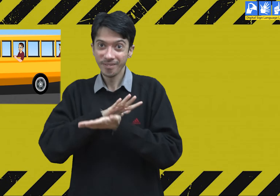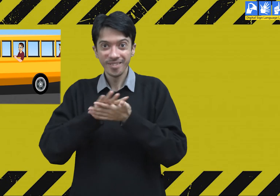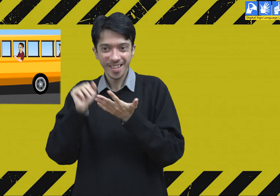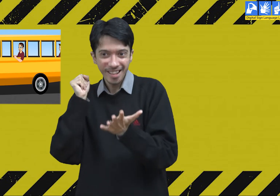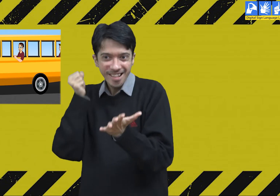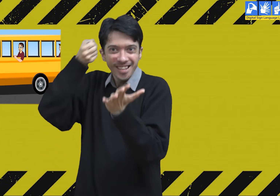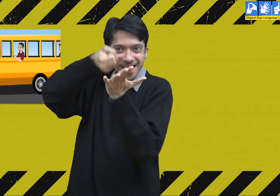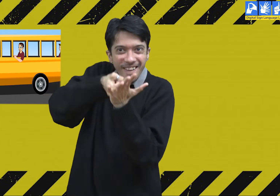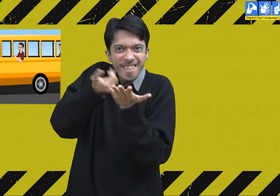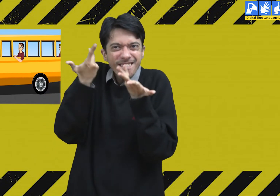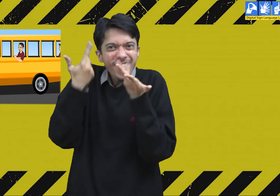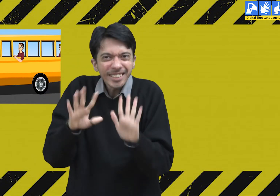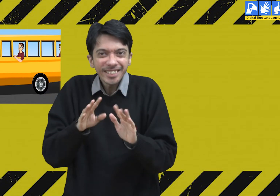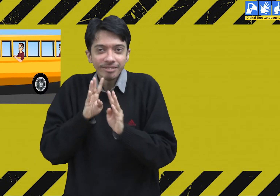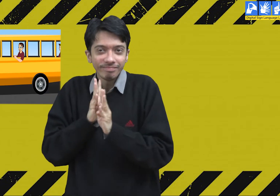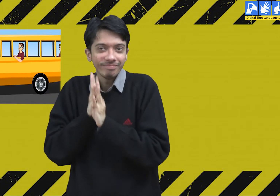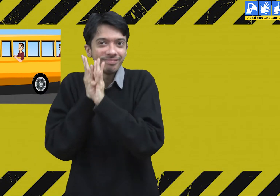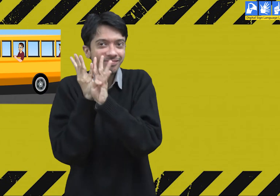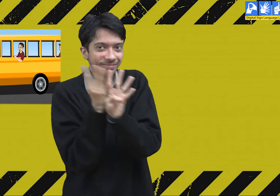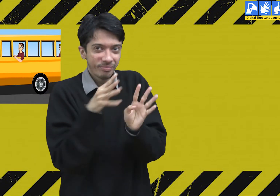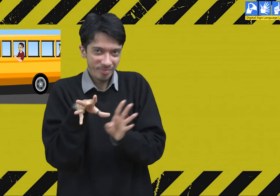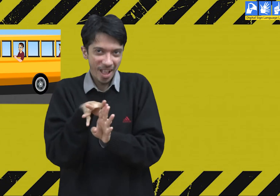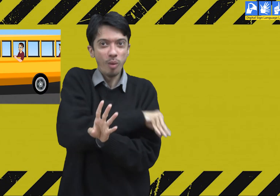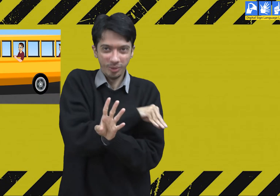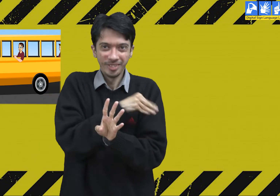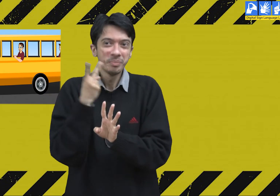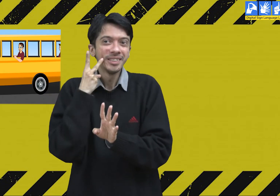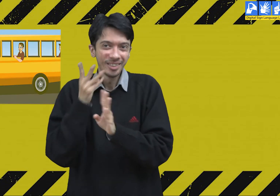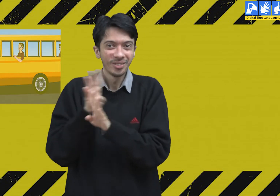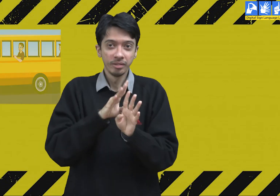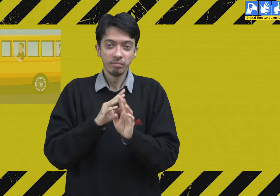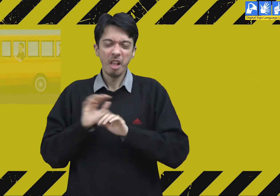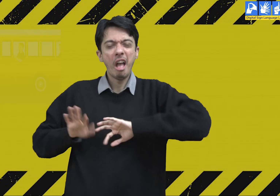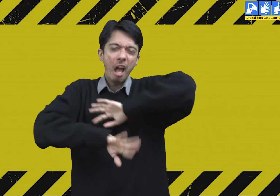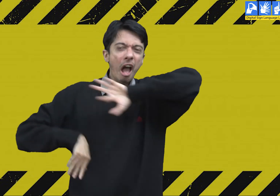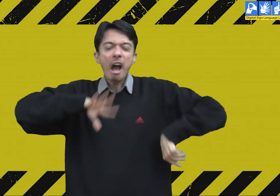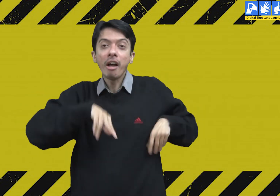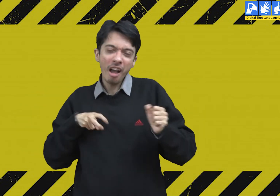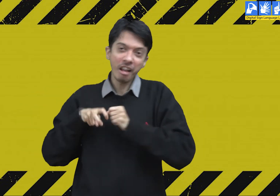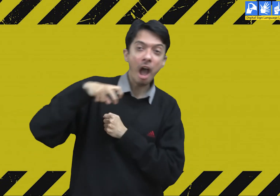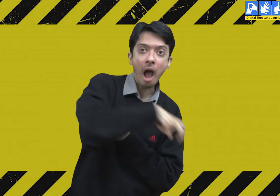When you reach this school, make a queue again when you get off the bus.